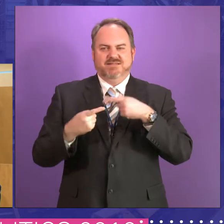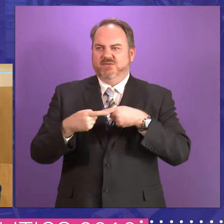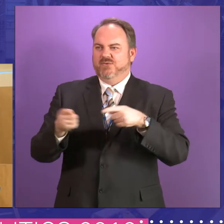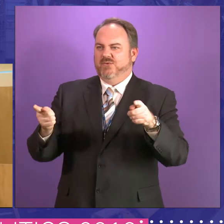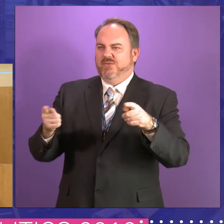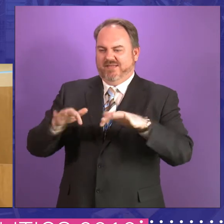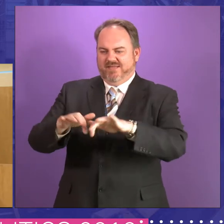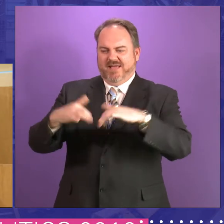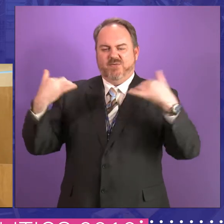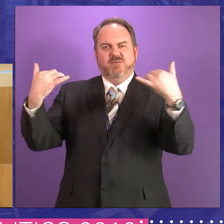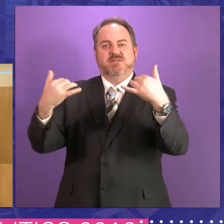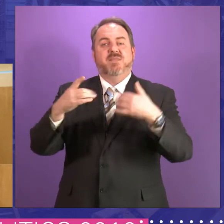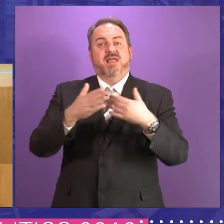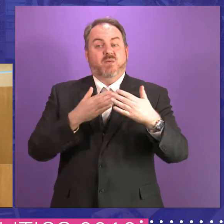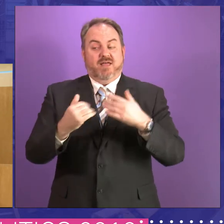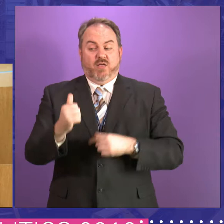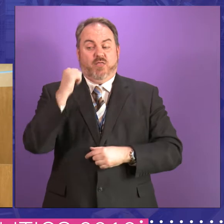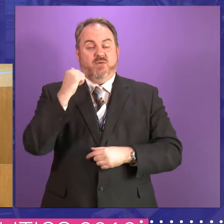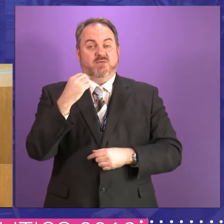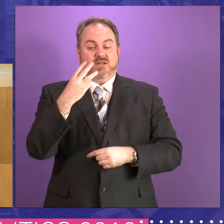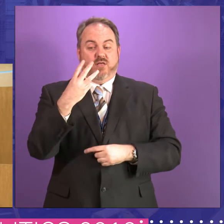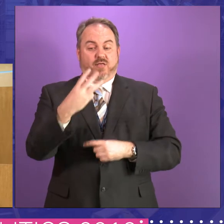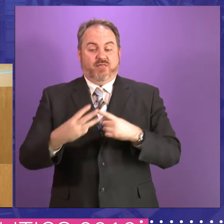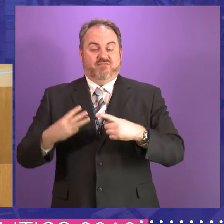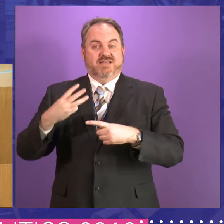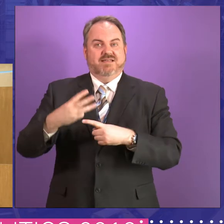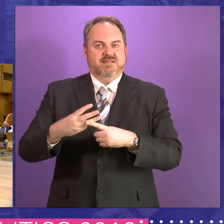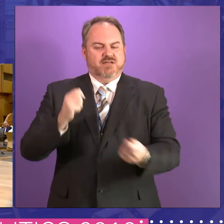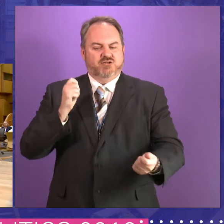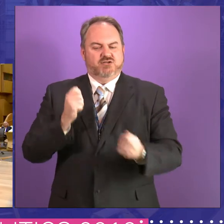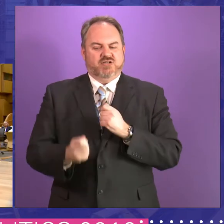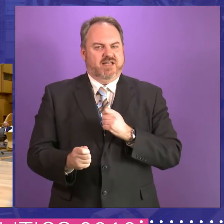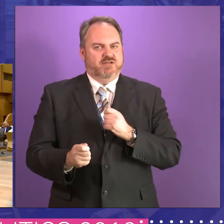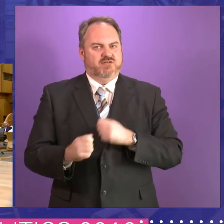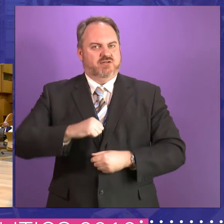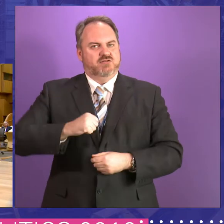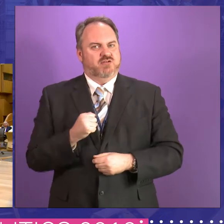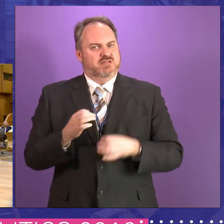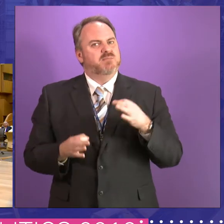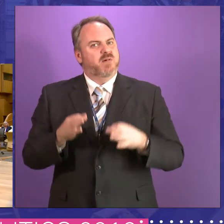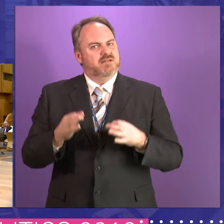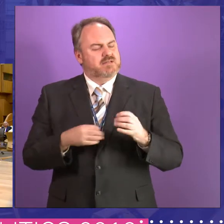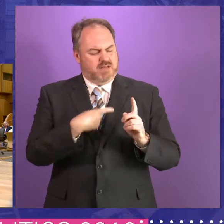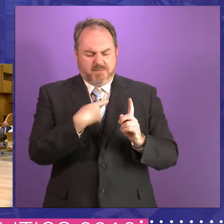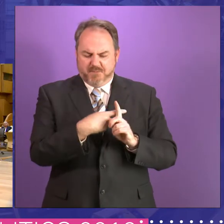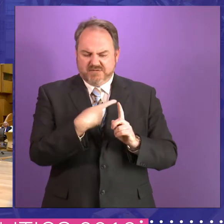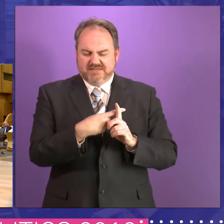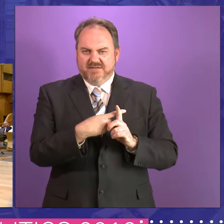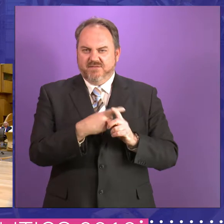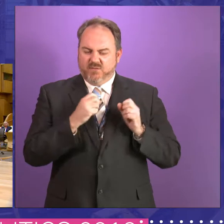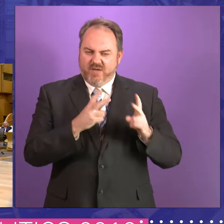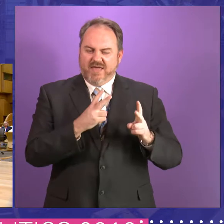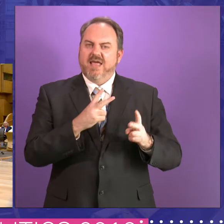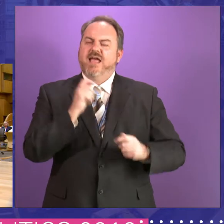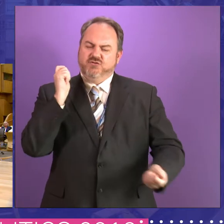1999, and these were really three years that changed the face of Scottish politics, for the good, and forever. And so